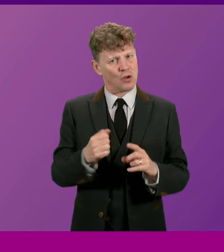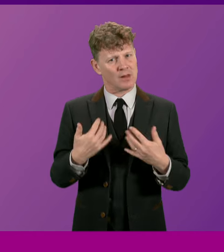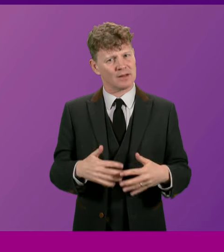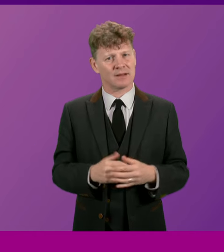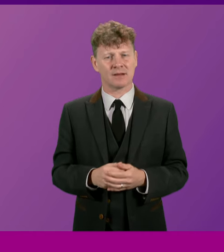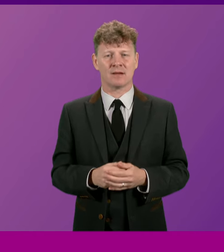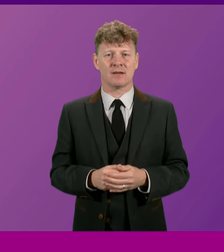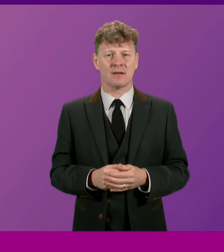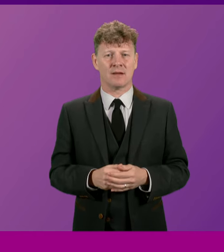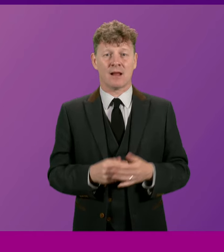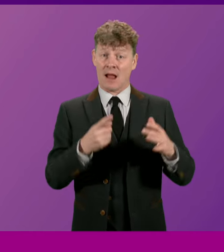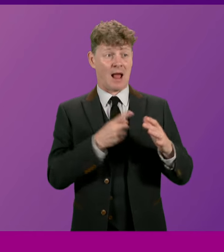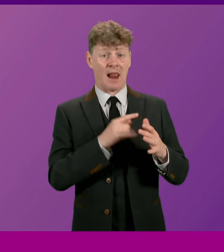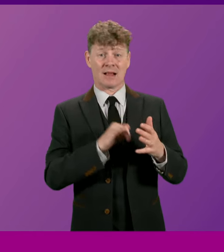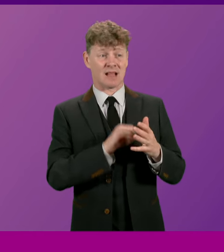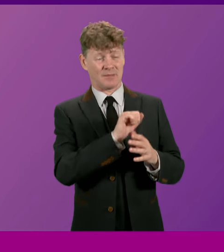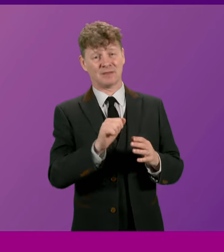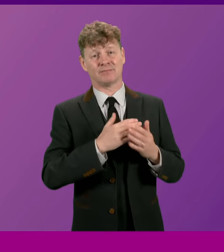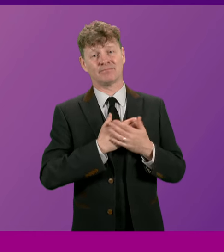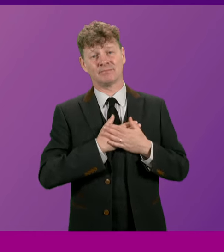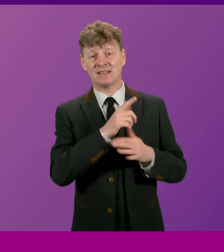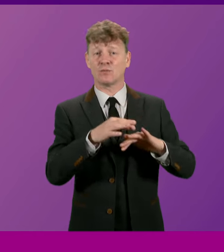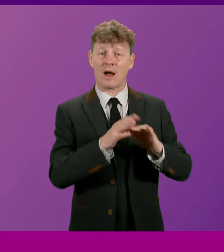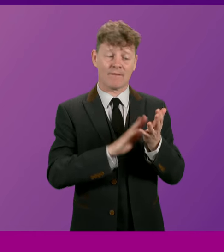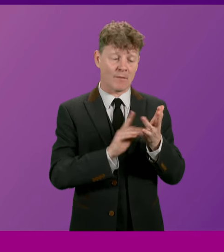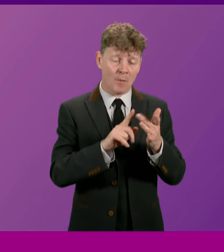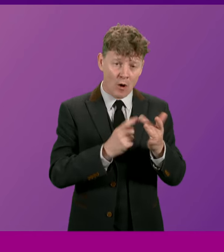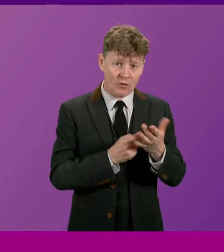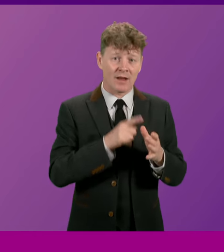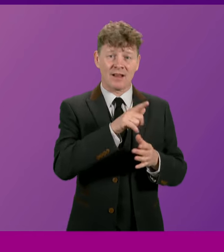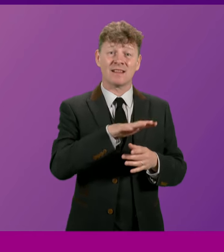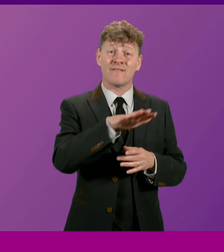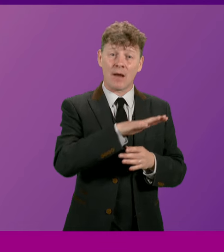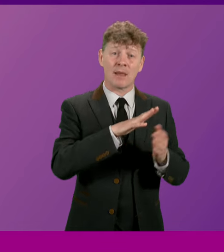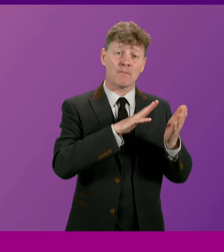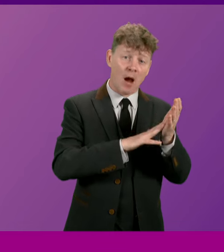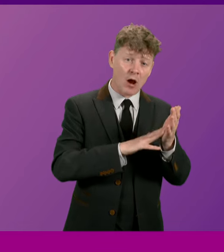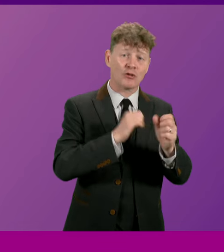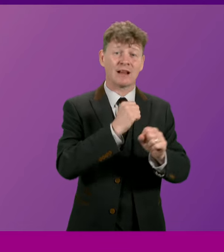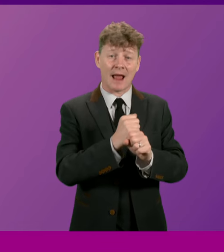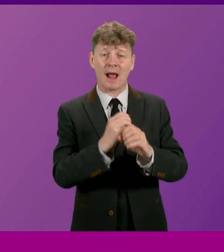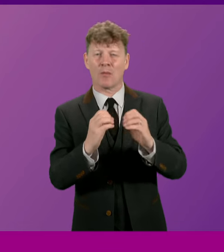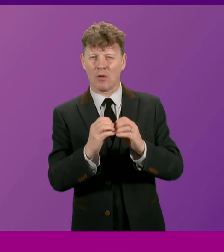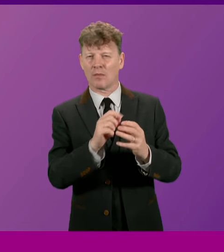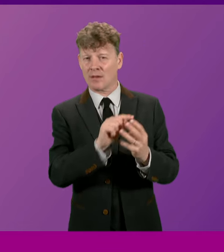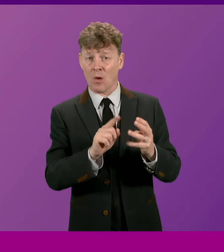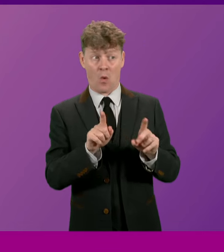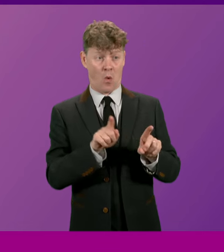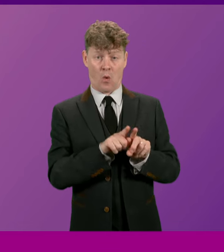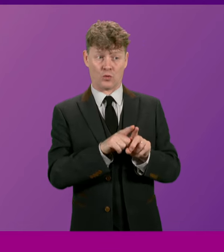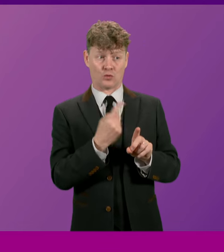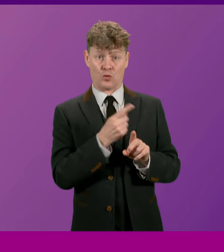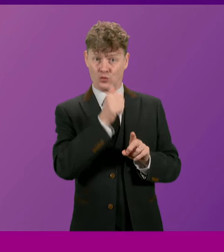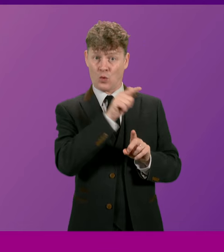To Alex's beloved wife Moira, his family, Margaret, Gail, Bob and all who knew him closely,